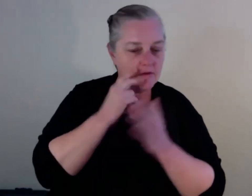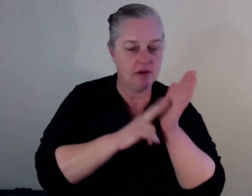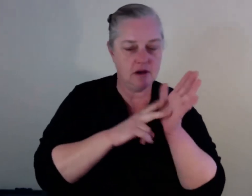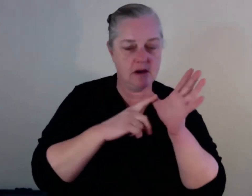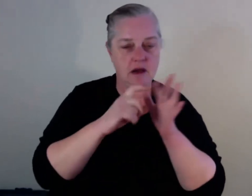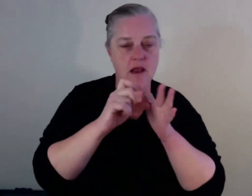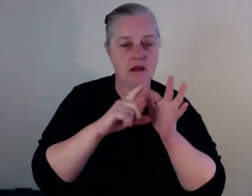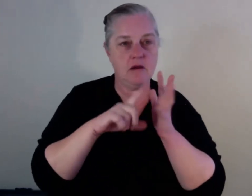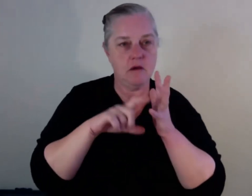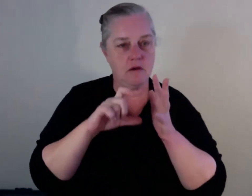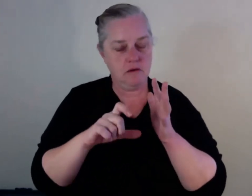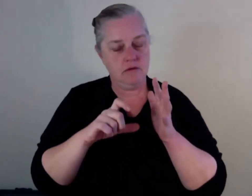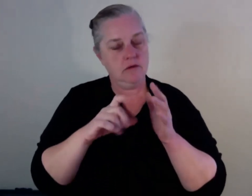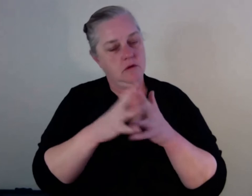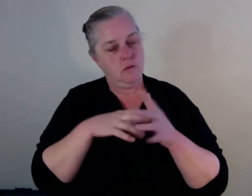for this NAIDOC week is healing country, heal to heal country.